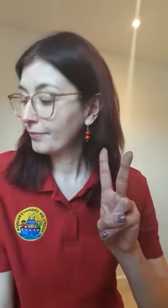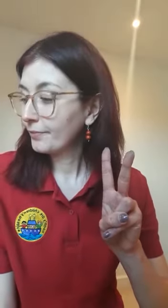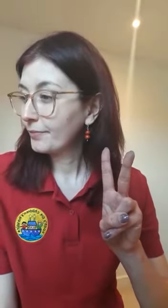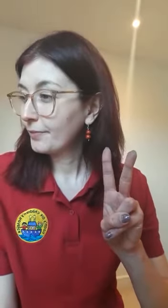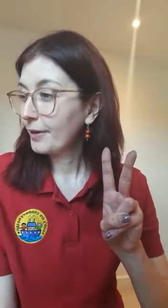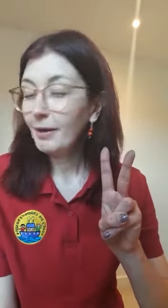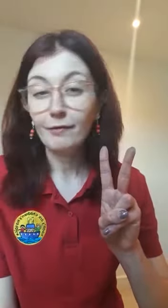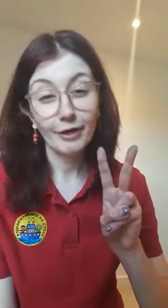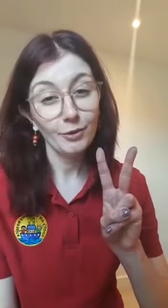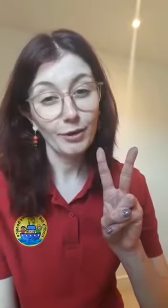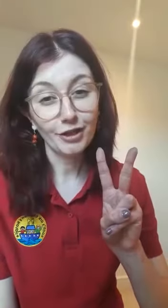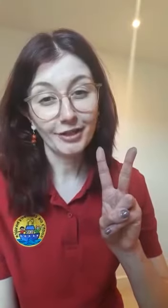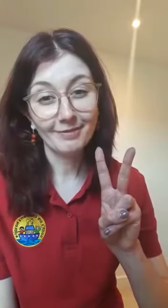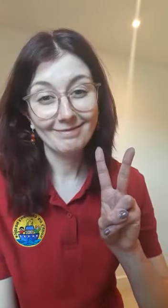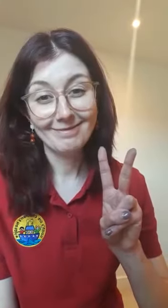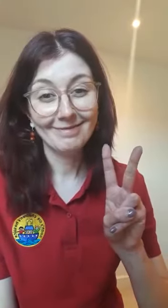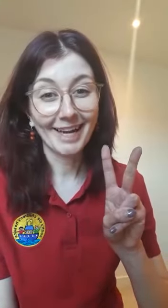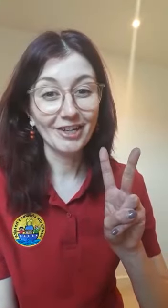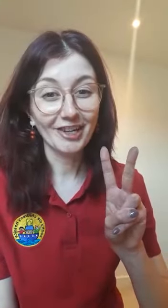a bit of fresh washing, actually.